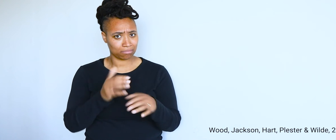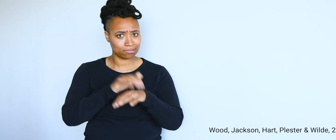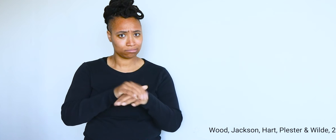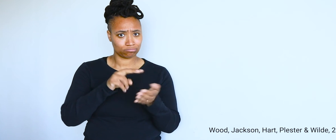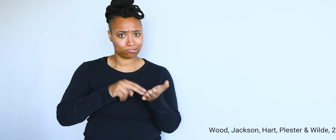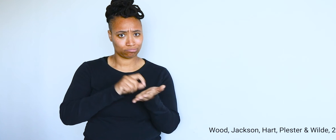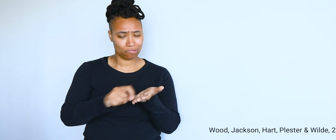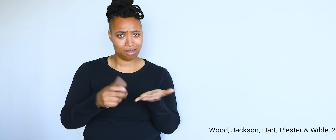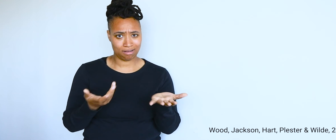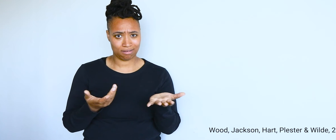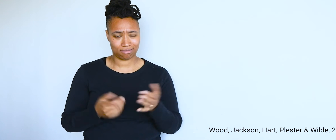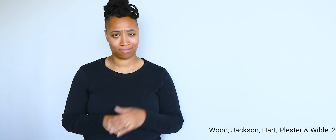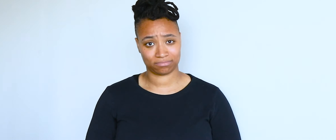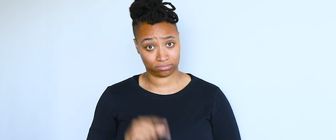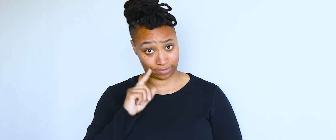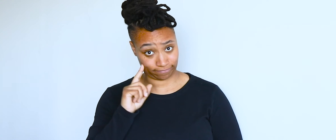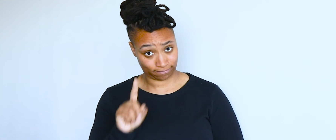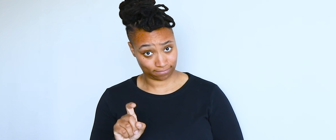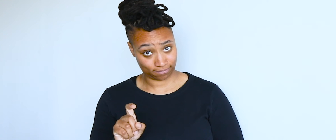English literacy skills. Is this true of deaf individuals?